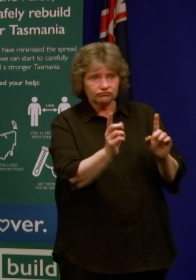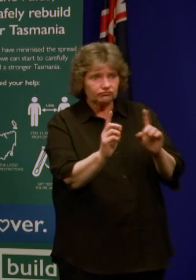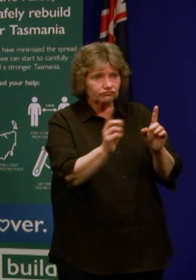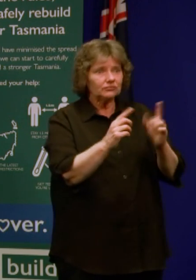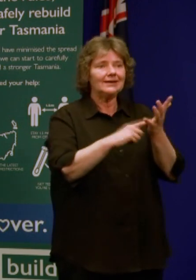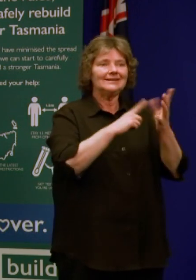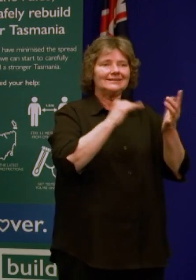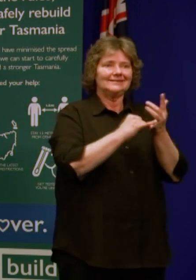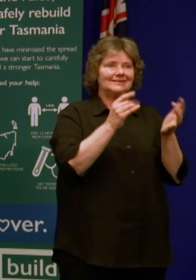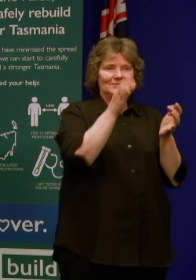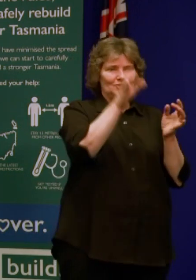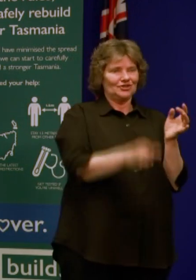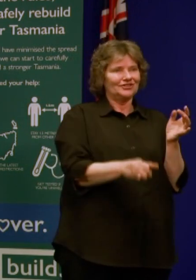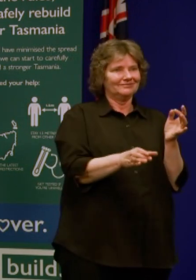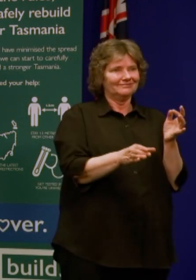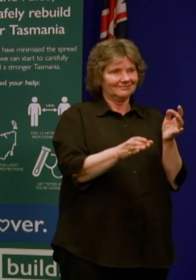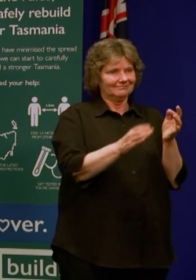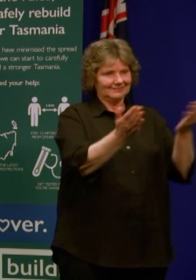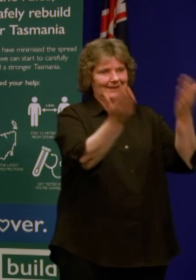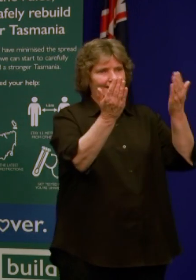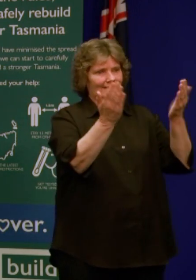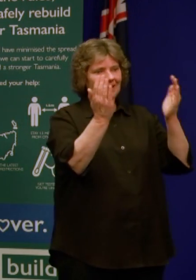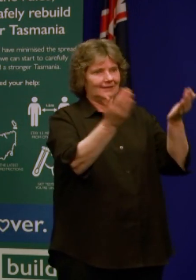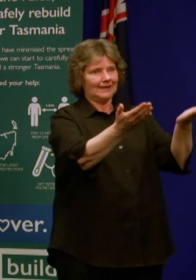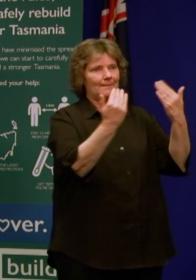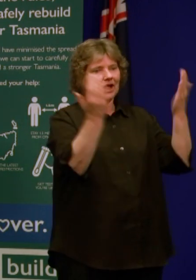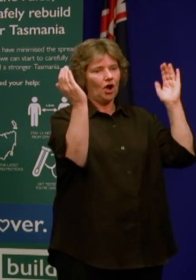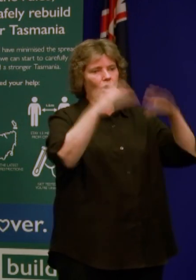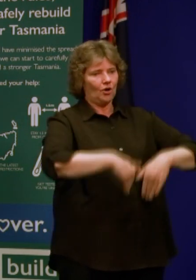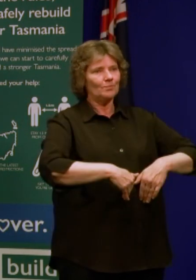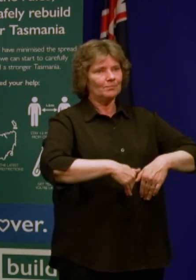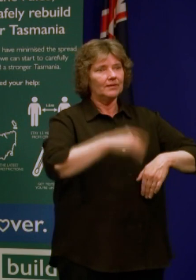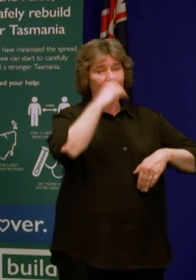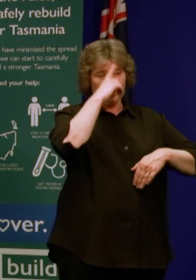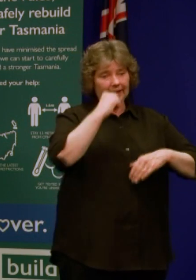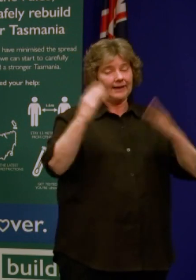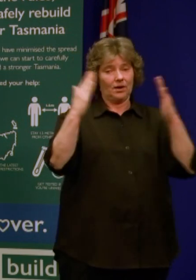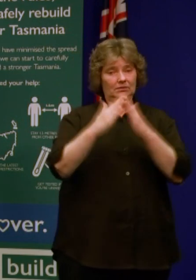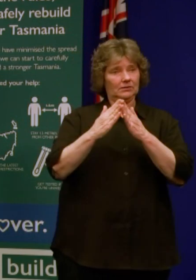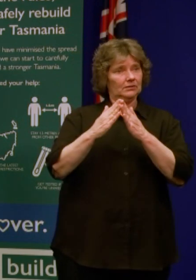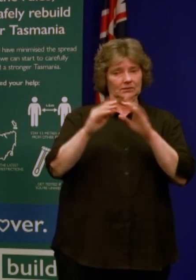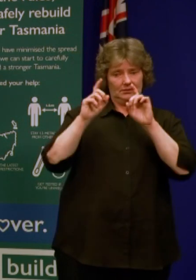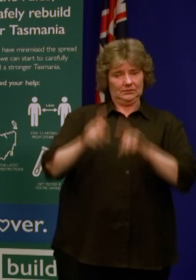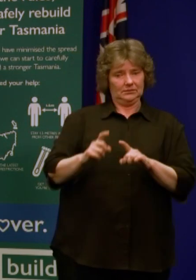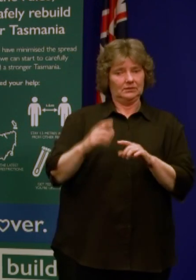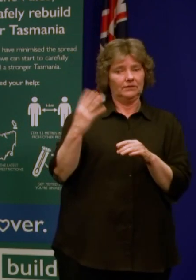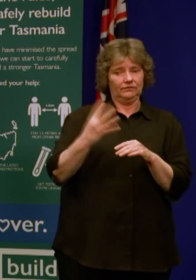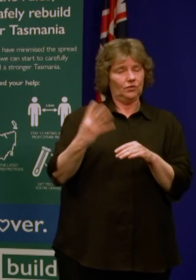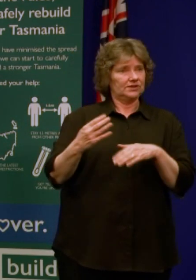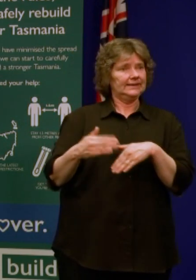Tasmania residents can isolate at home but that is changing from midnight tonight as well especially if you're from Victoria.